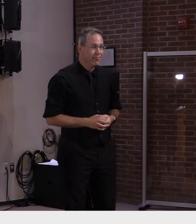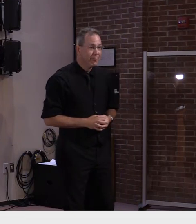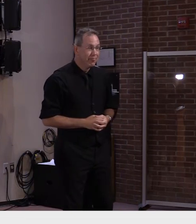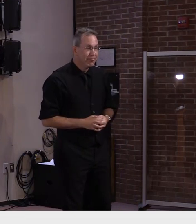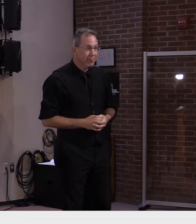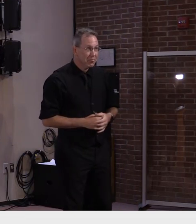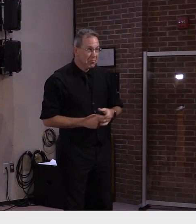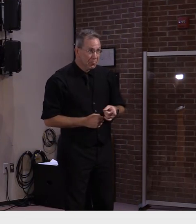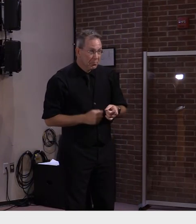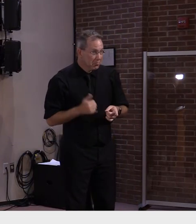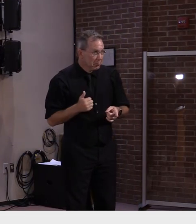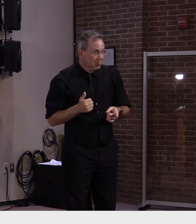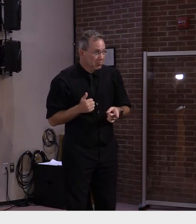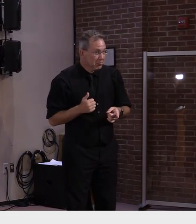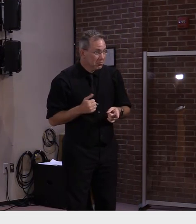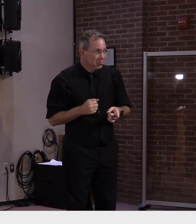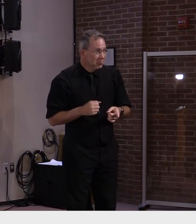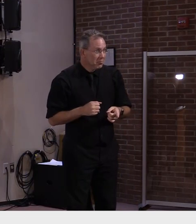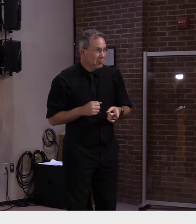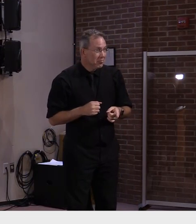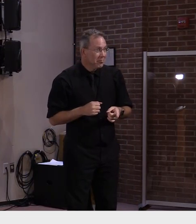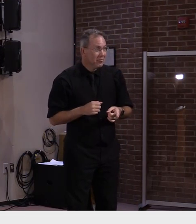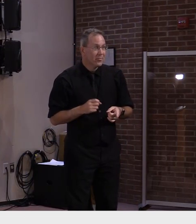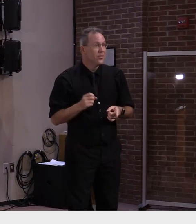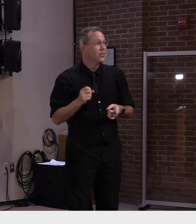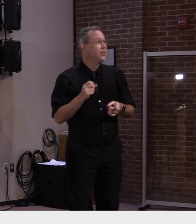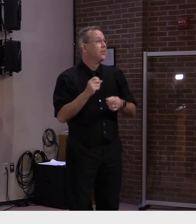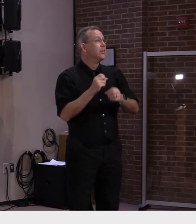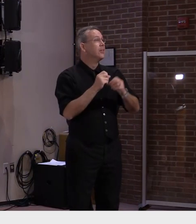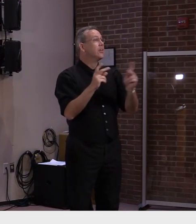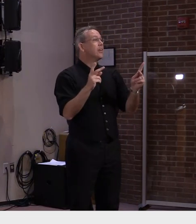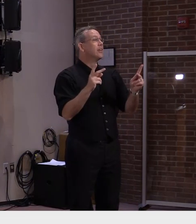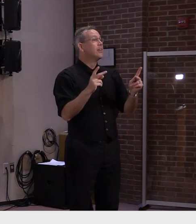All right. Lisa Loomis, the Valley Reporter.